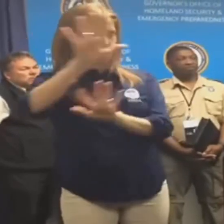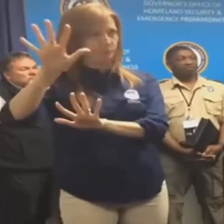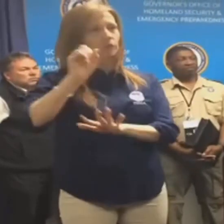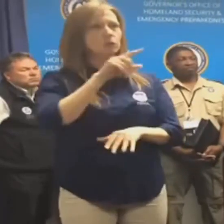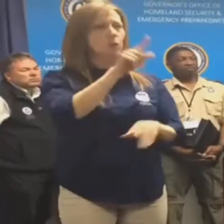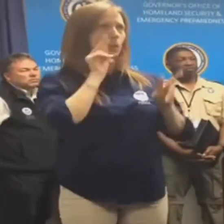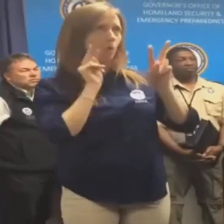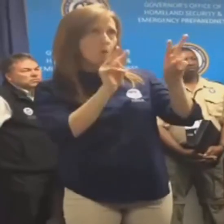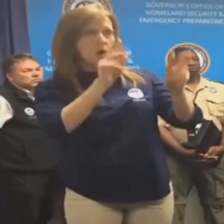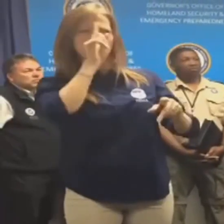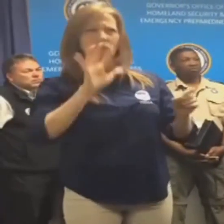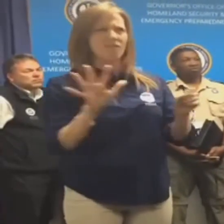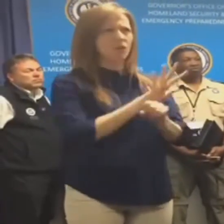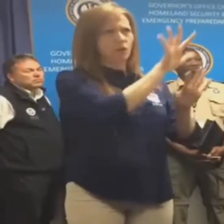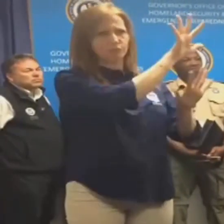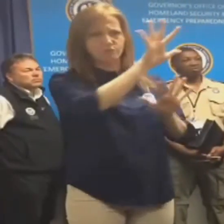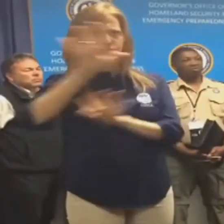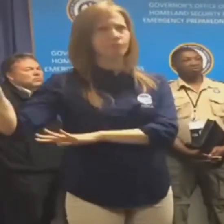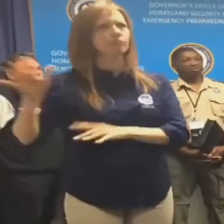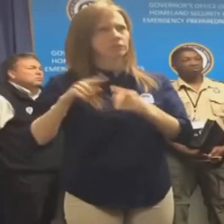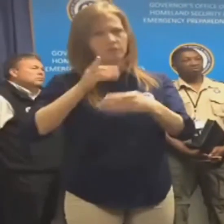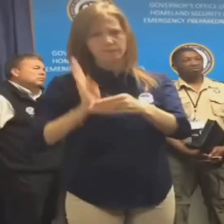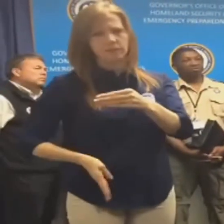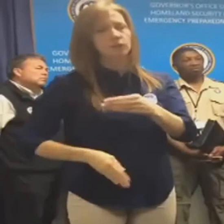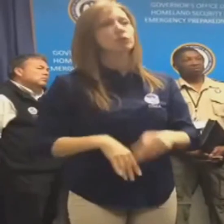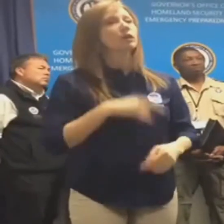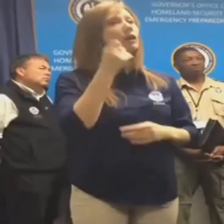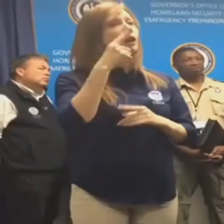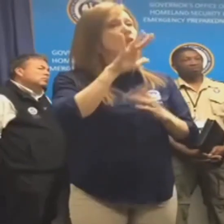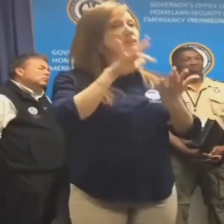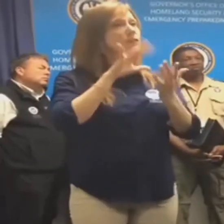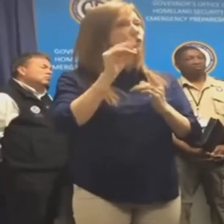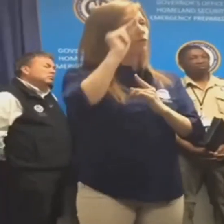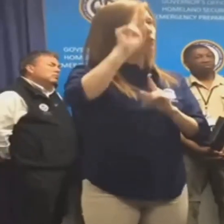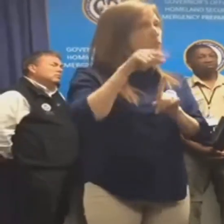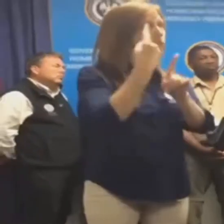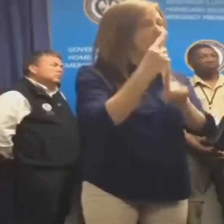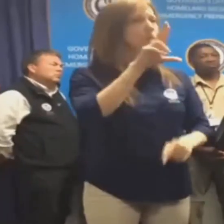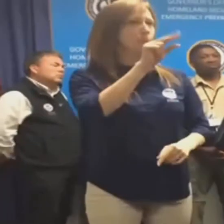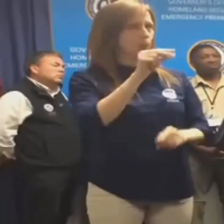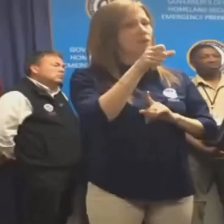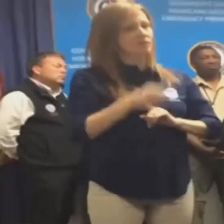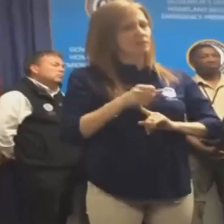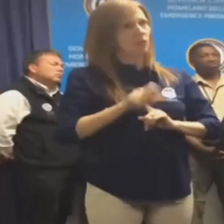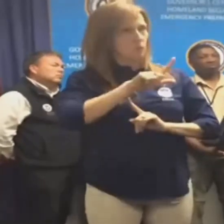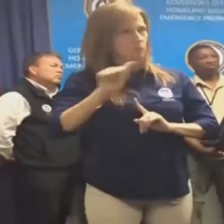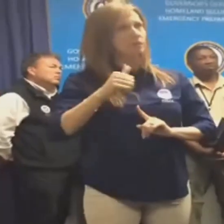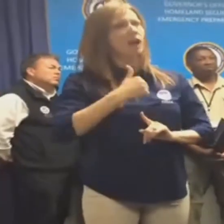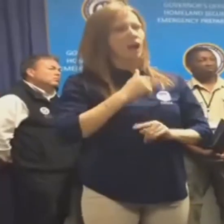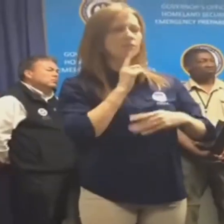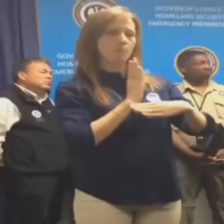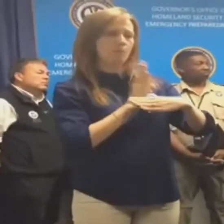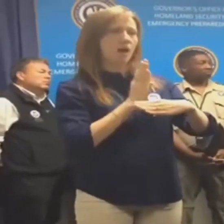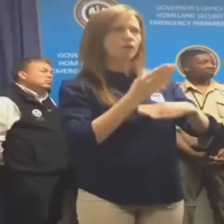So everyone needs to remain alert throughout the event. It's not just central and north Louisiana, however.